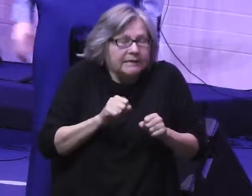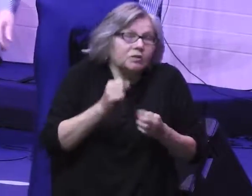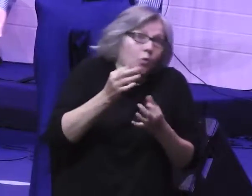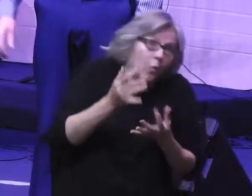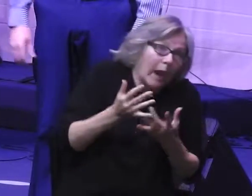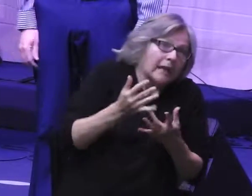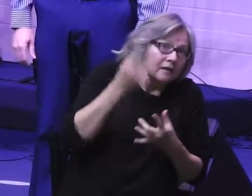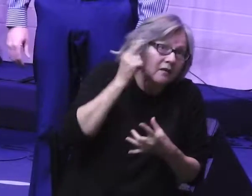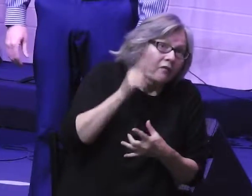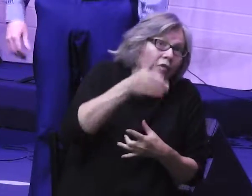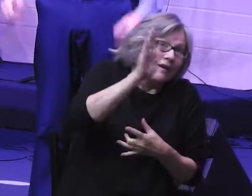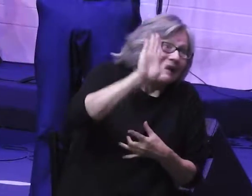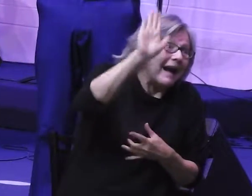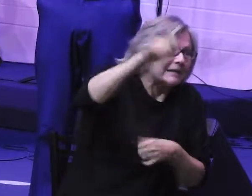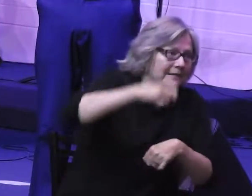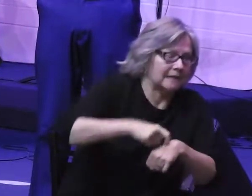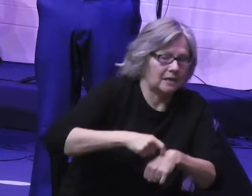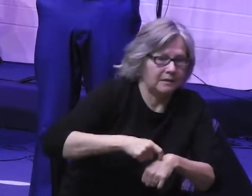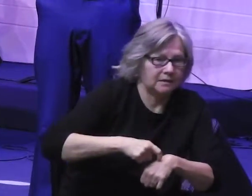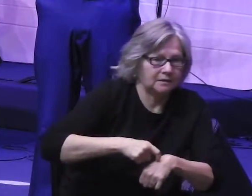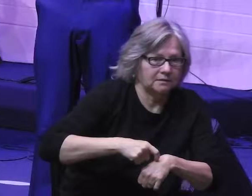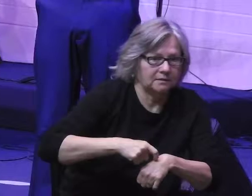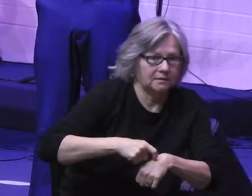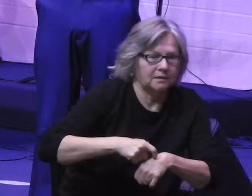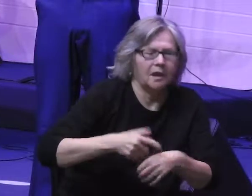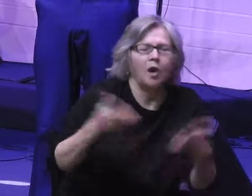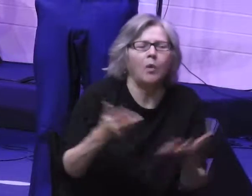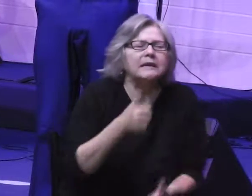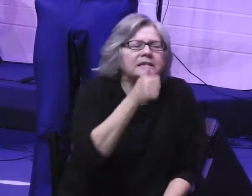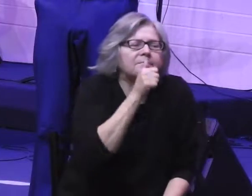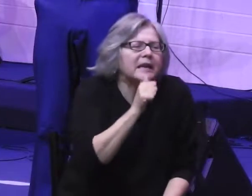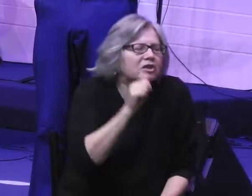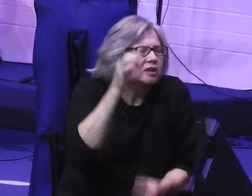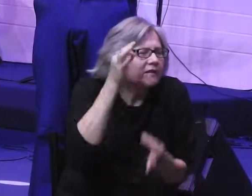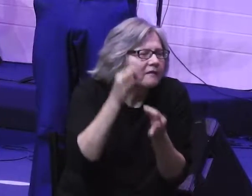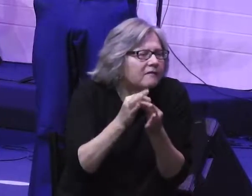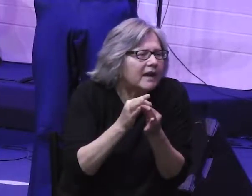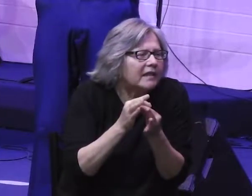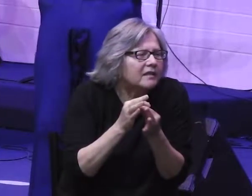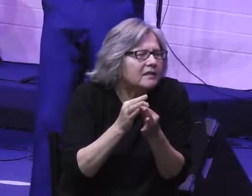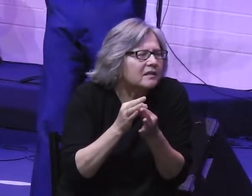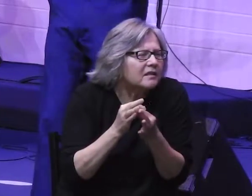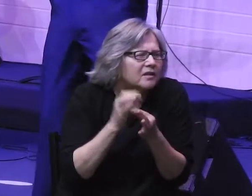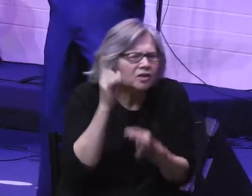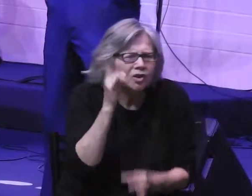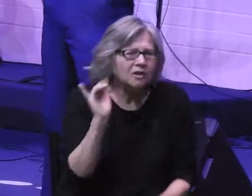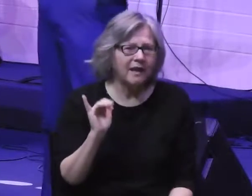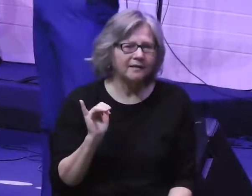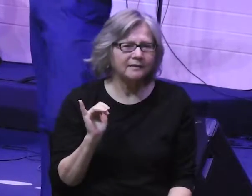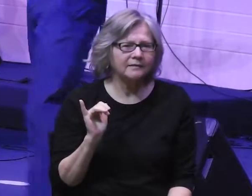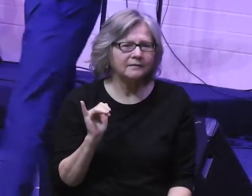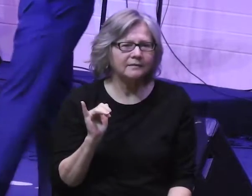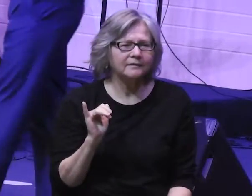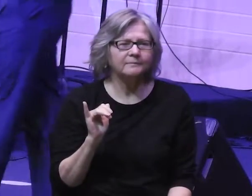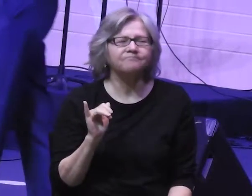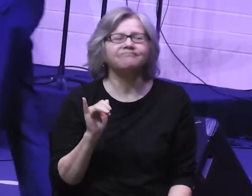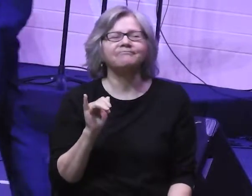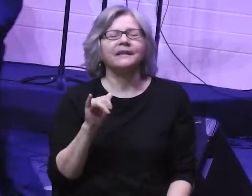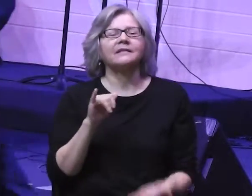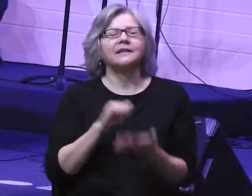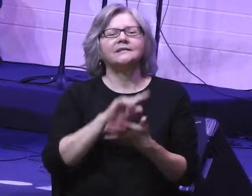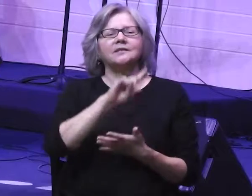on God's timing? What does a patient faith look like? These are the